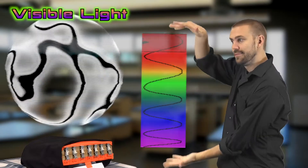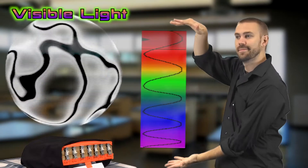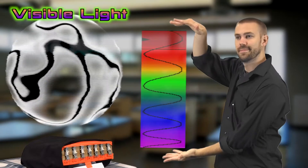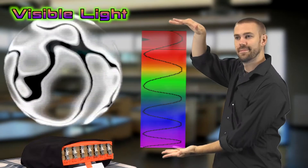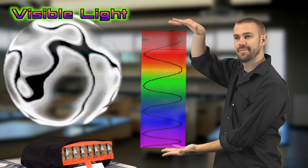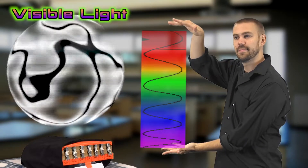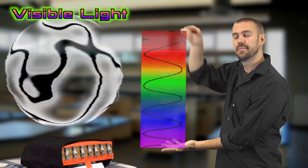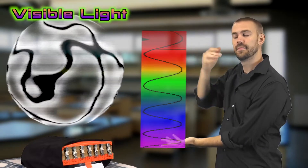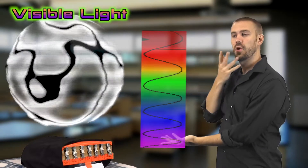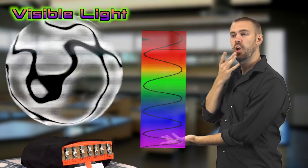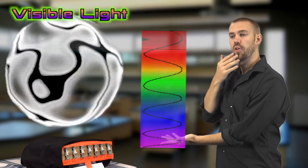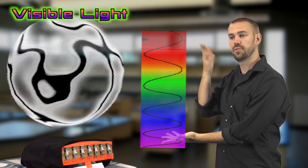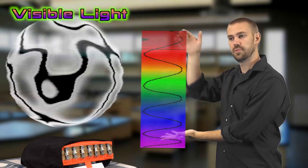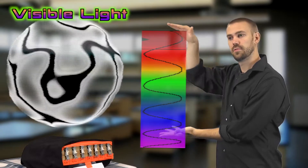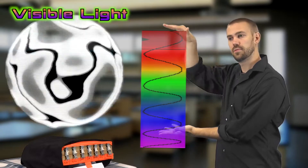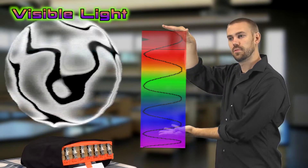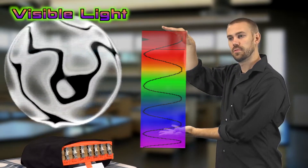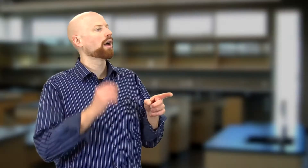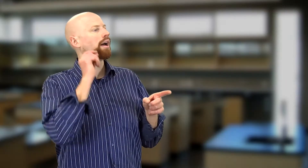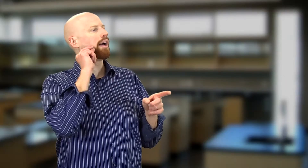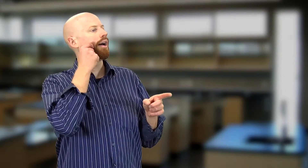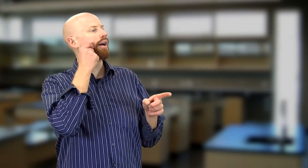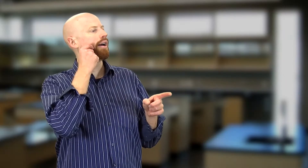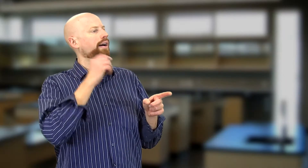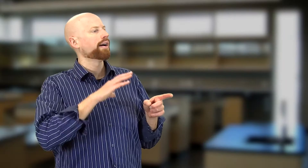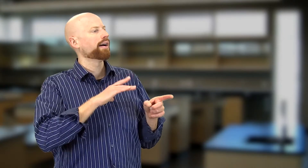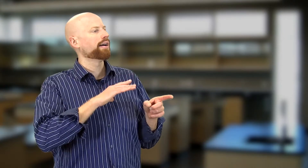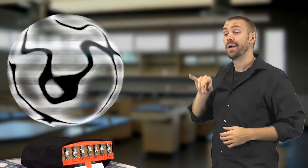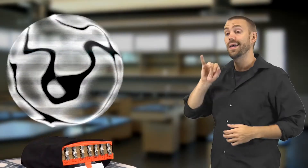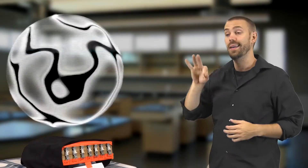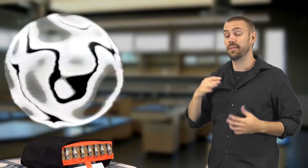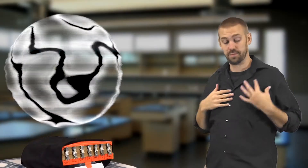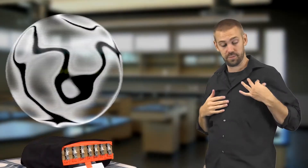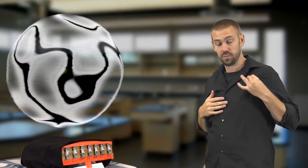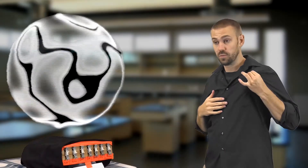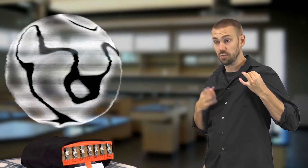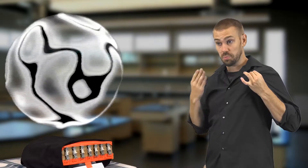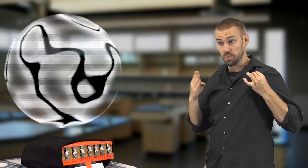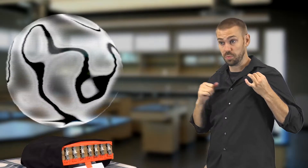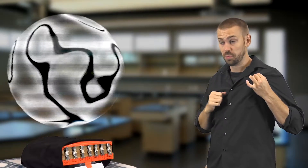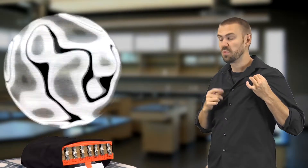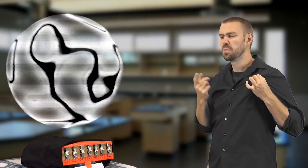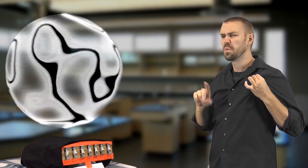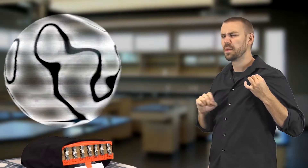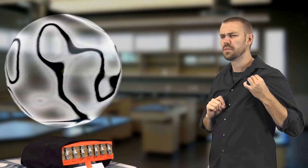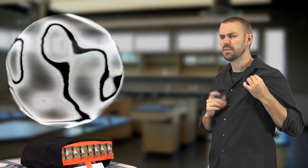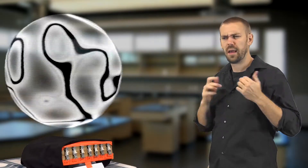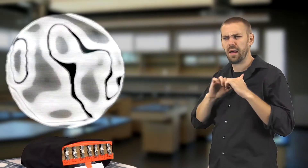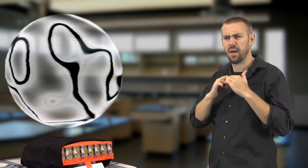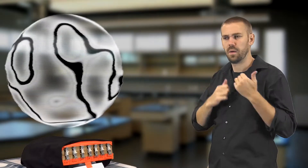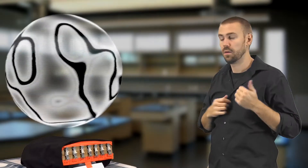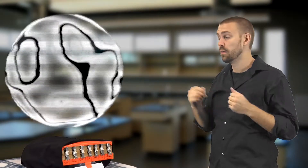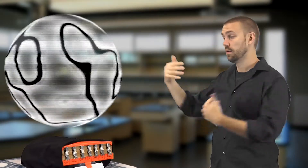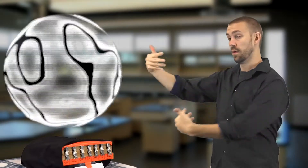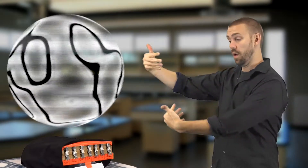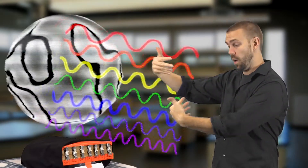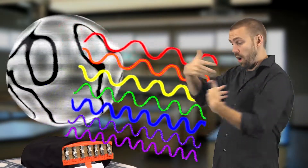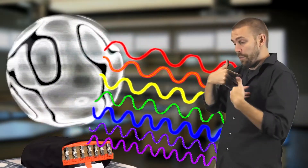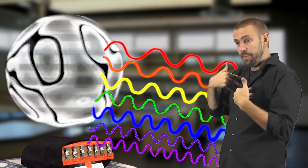closer, that is what we interpret as color. Cool. Now, if I were to say my shirt is blue, what I'm really saying is that